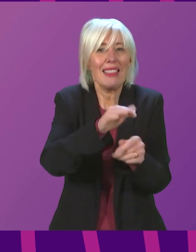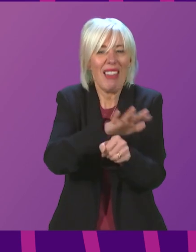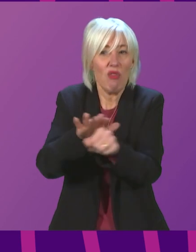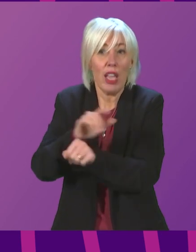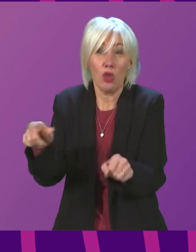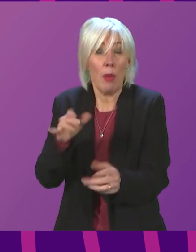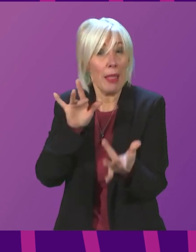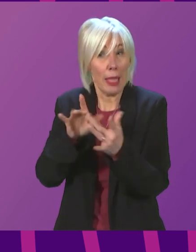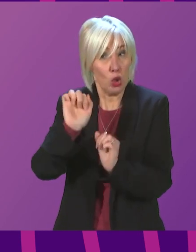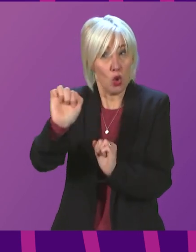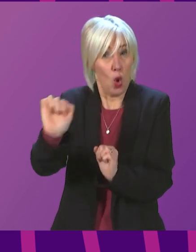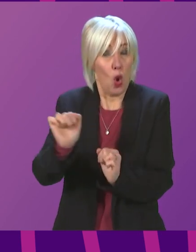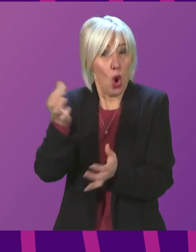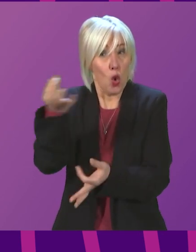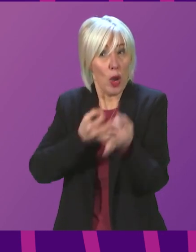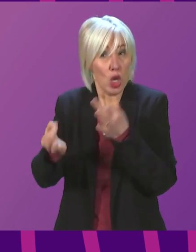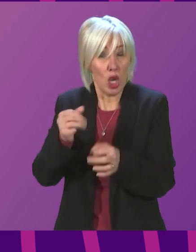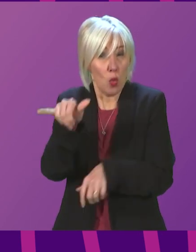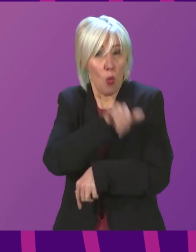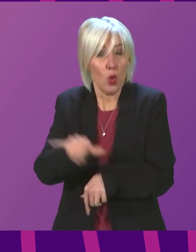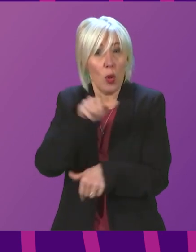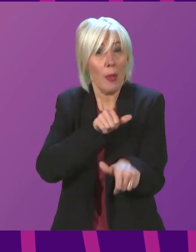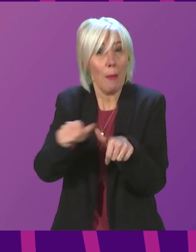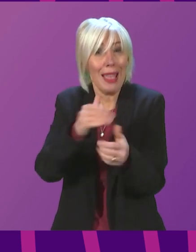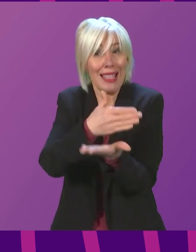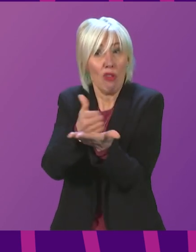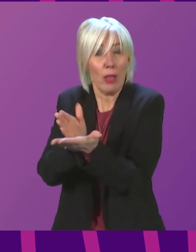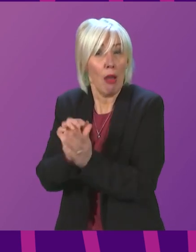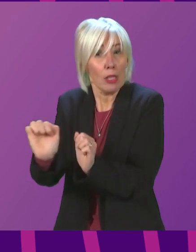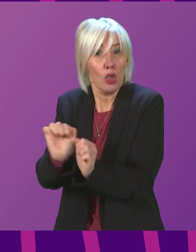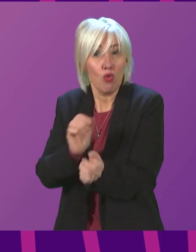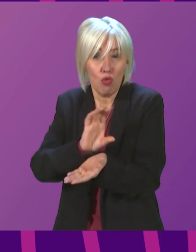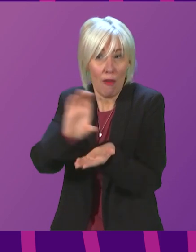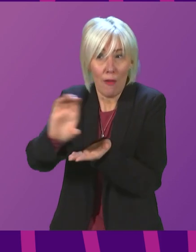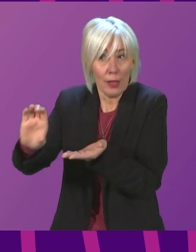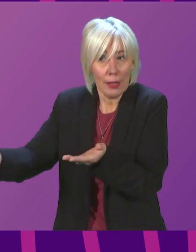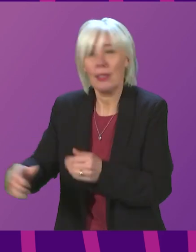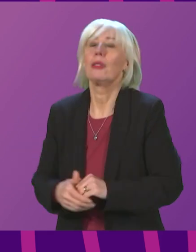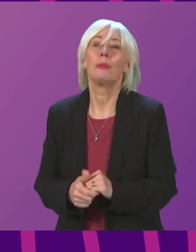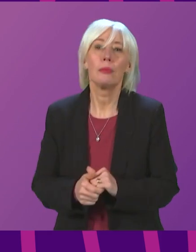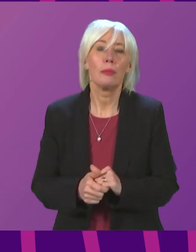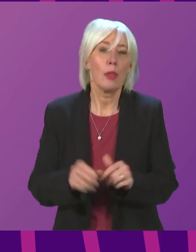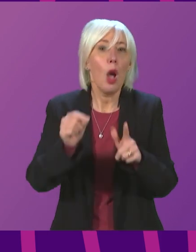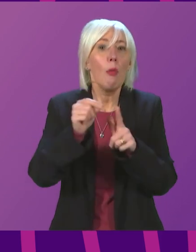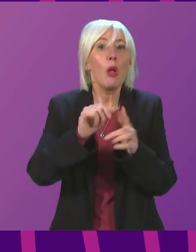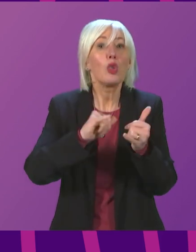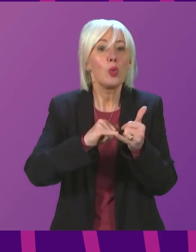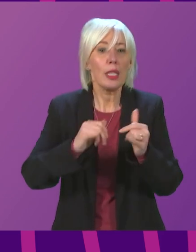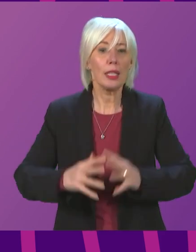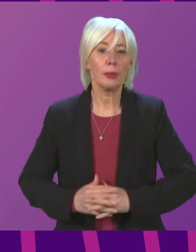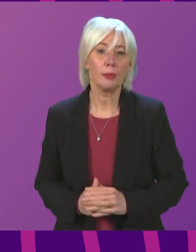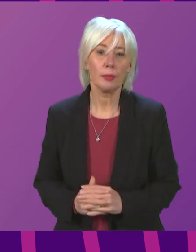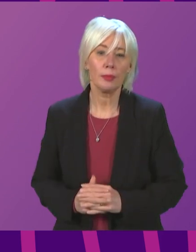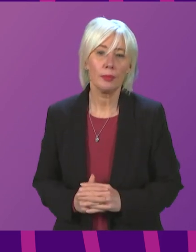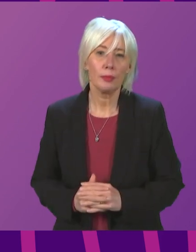question with those sectors about how it can best be targeted. Paul Sweeney, to be followed by Stuart McMillan. Thank you, presenting